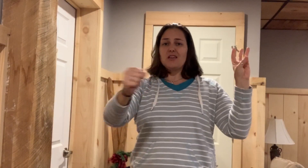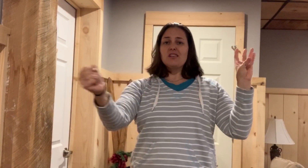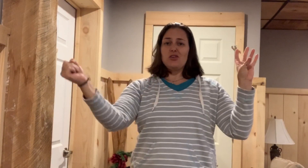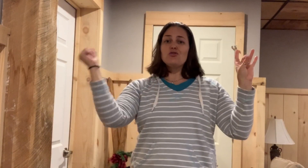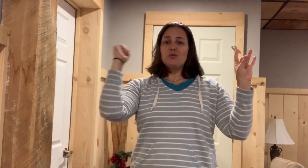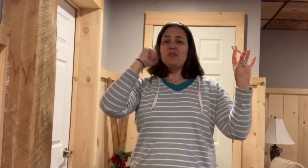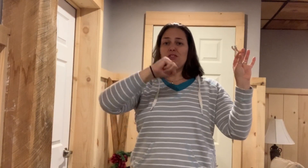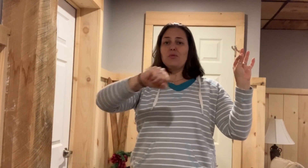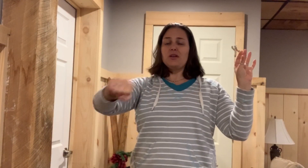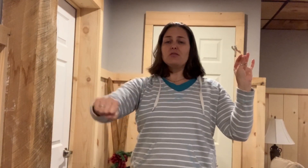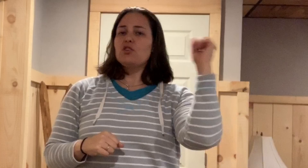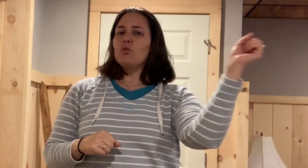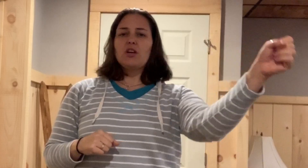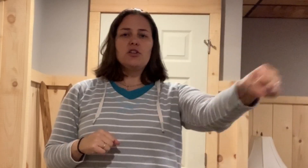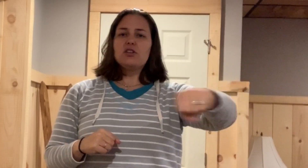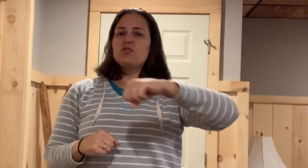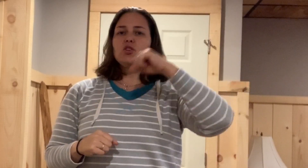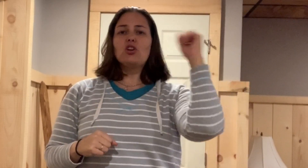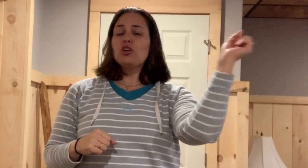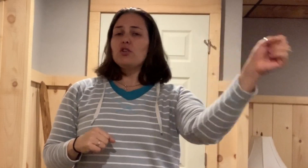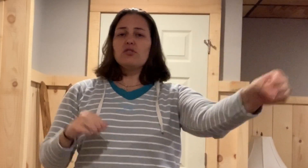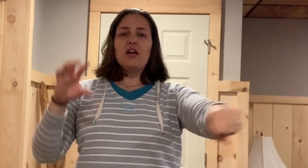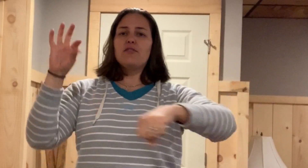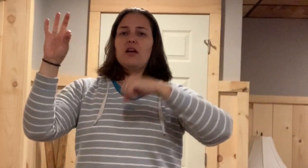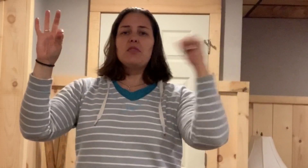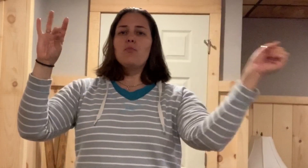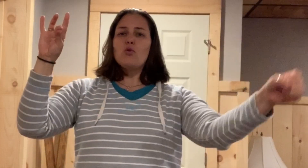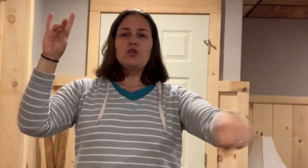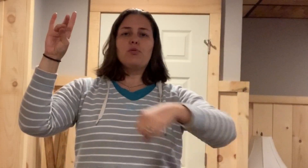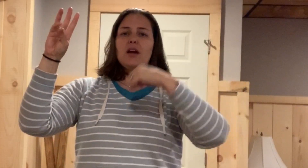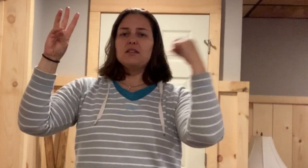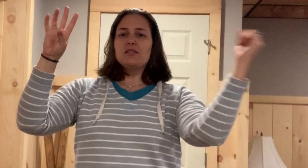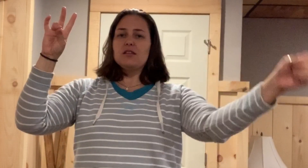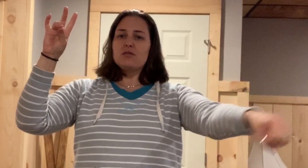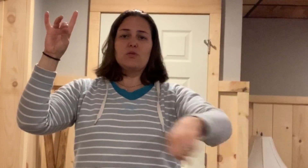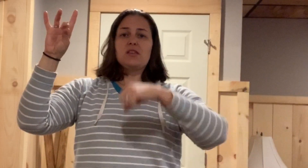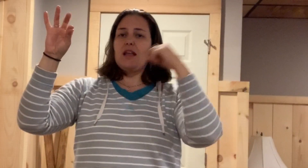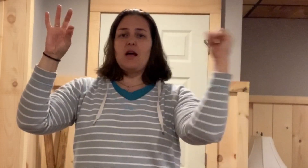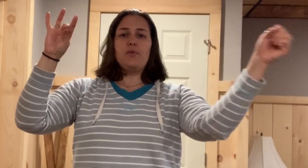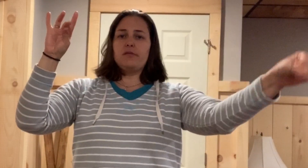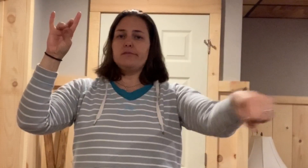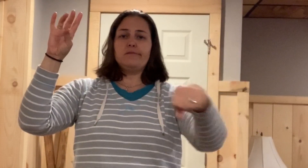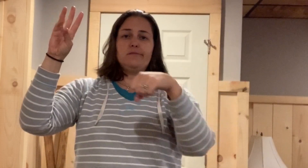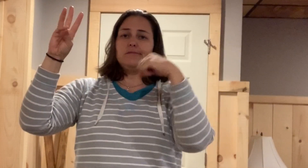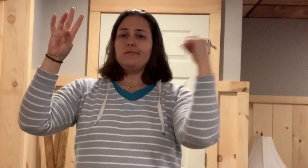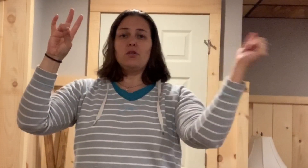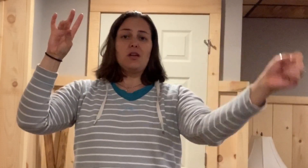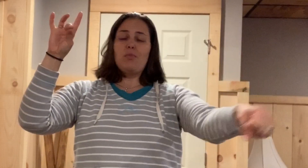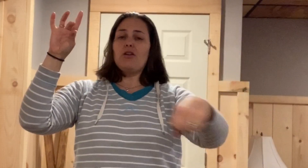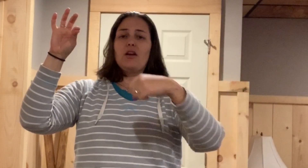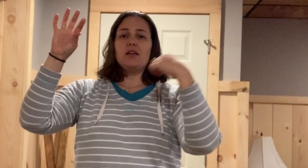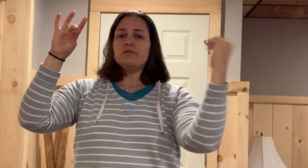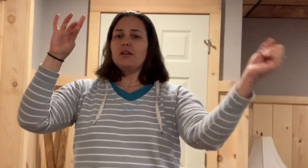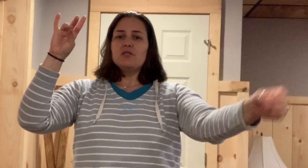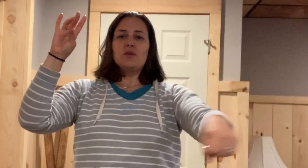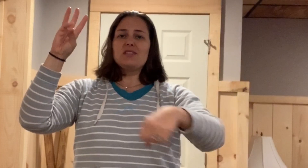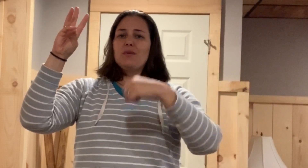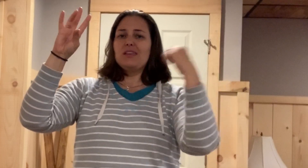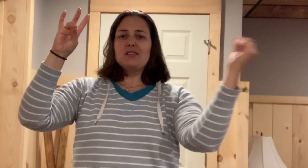thinks is a threat. So we need to reassess when doing brain training drills. It's important that your brain feels safe. So if you're doing these exercises and you feel like your body's turning